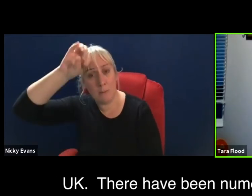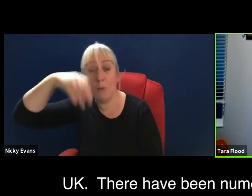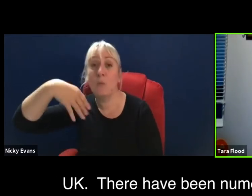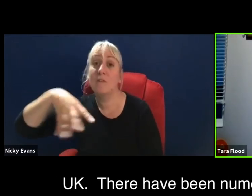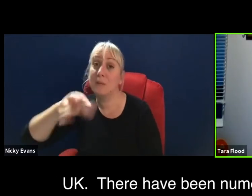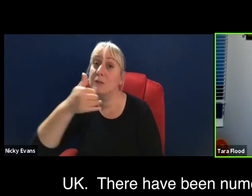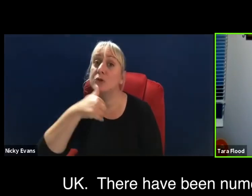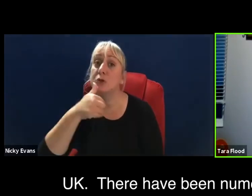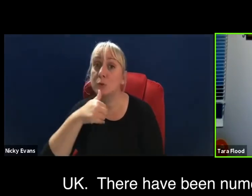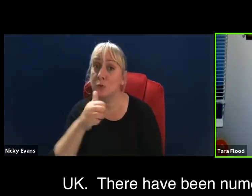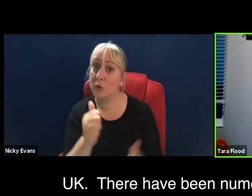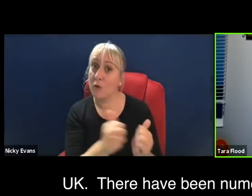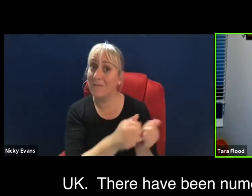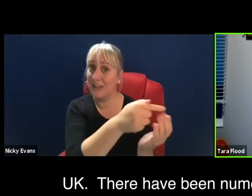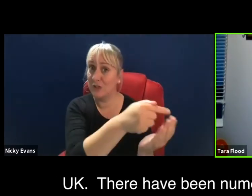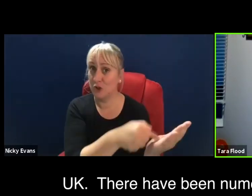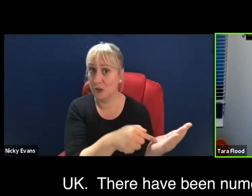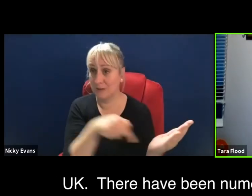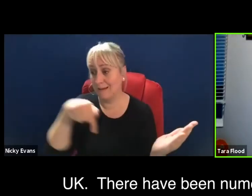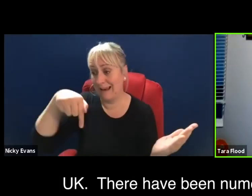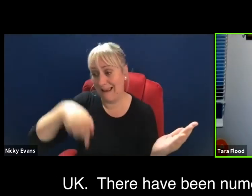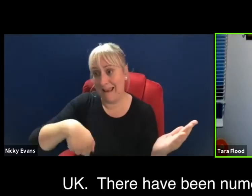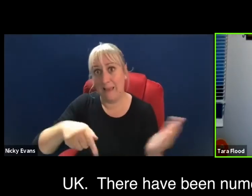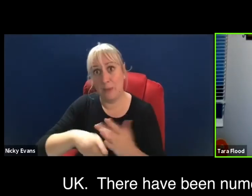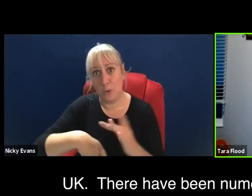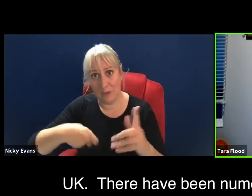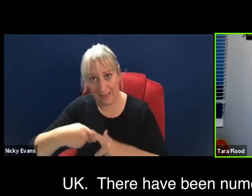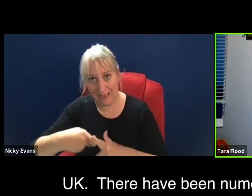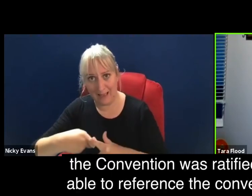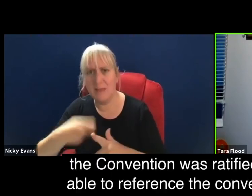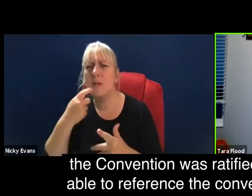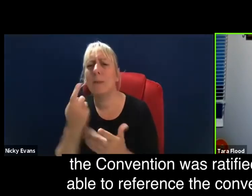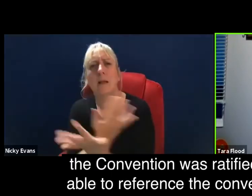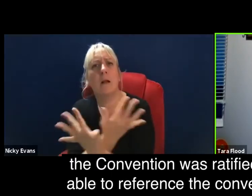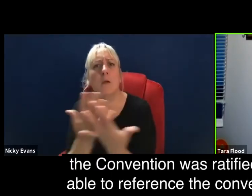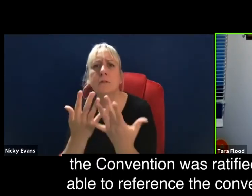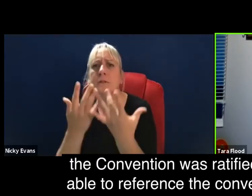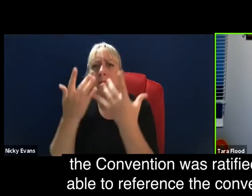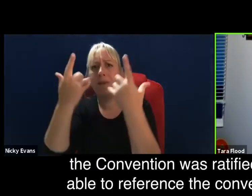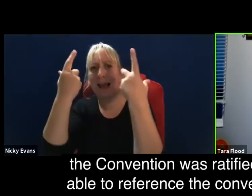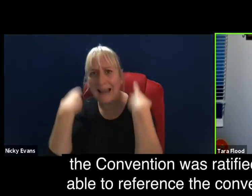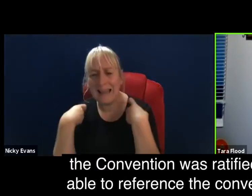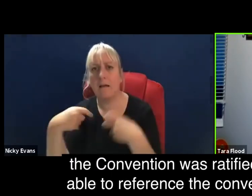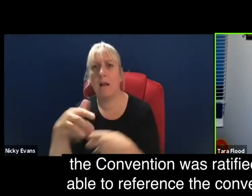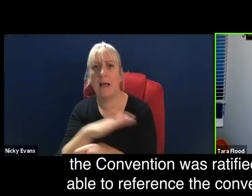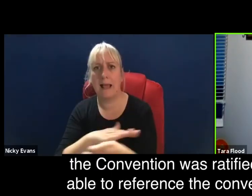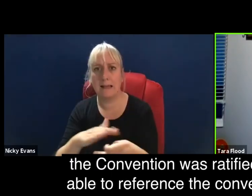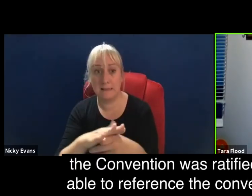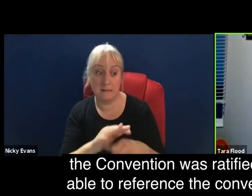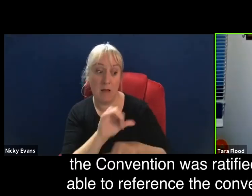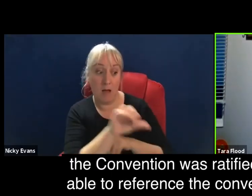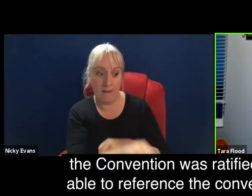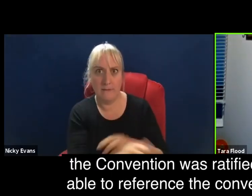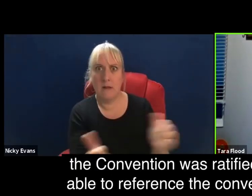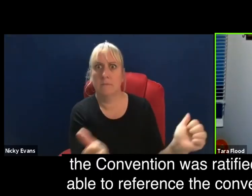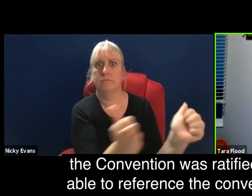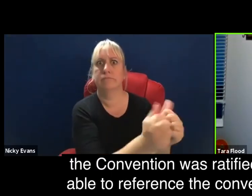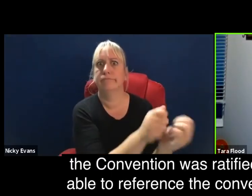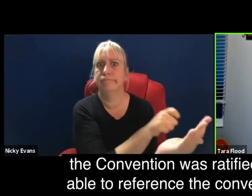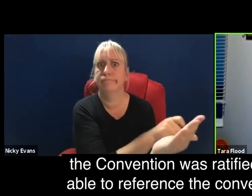here in the UK. There have been numerous legal cases taken by deaf and disabled people since the convention was ratified.